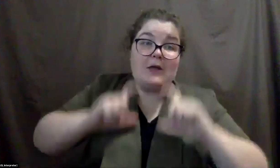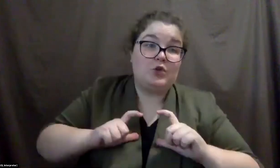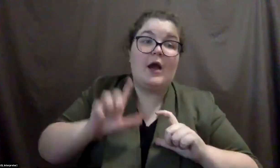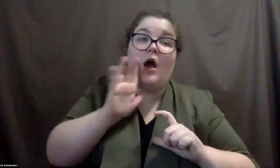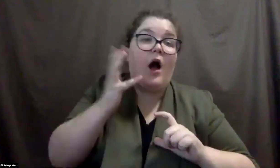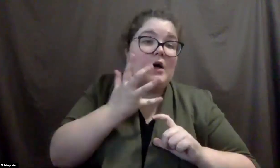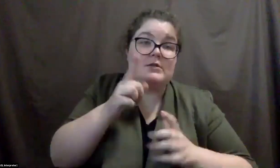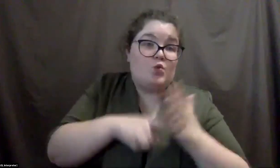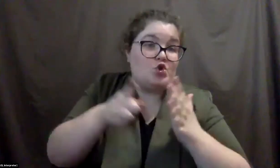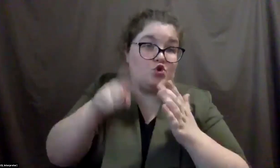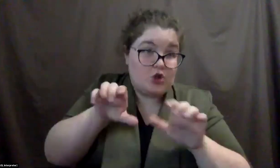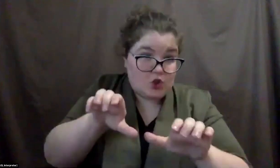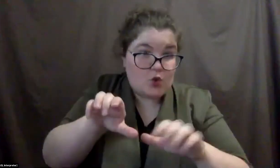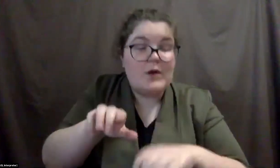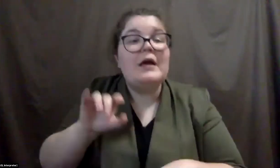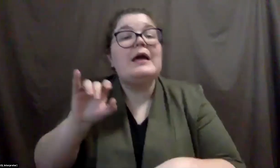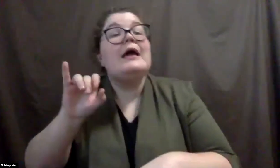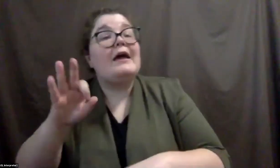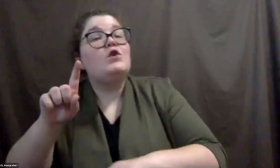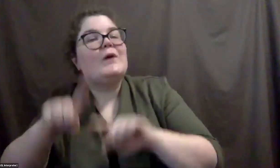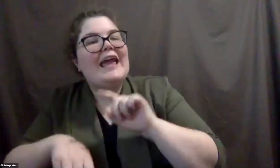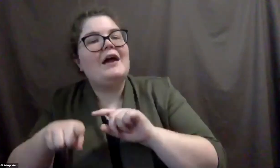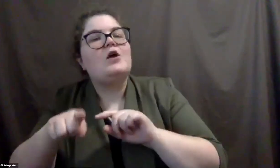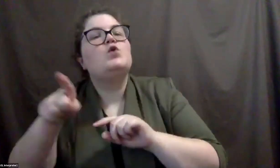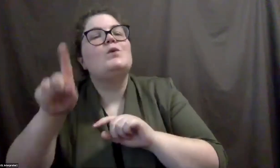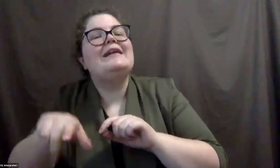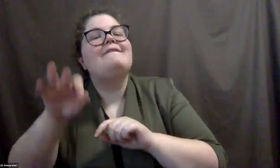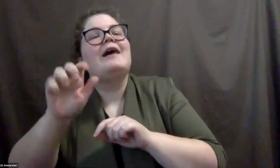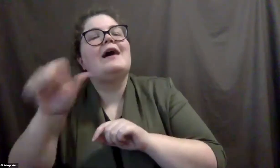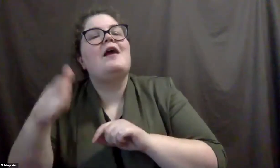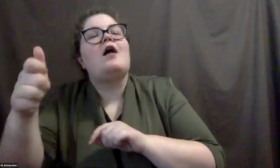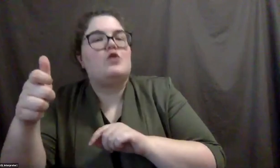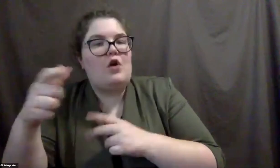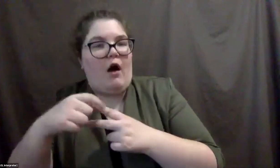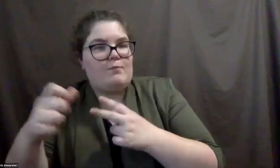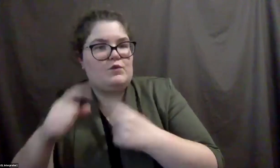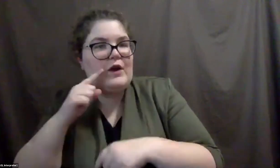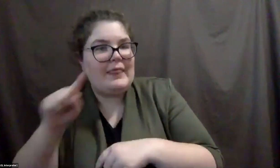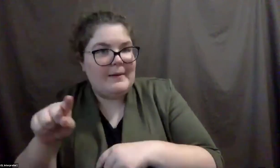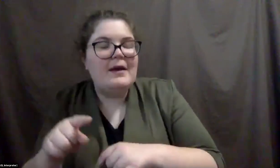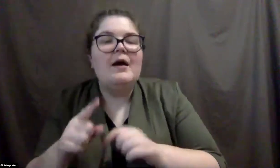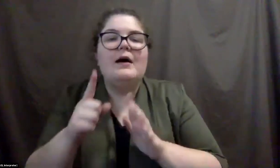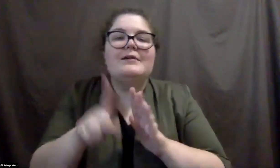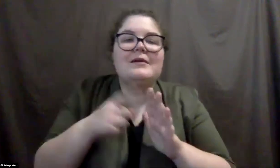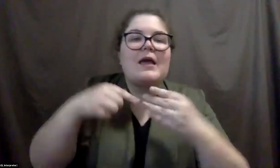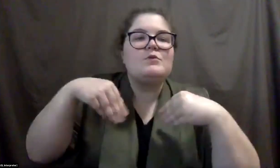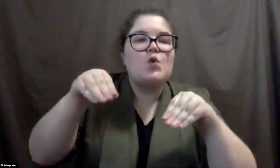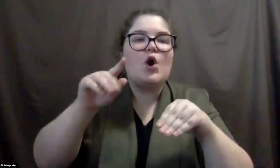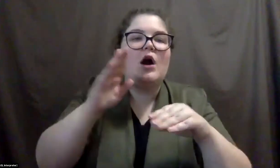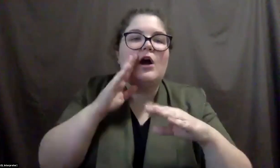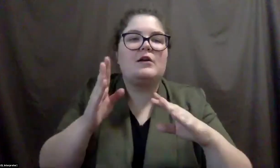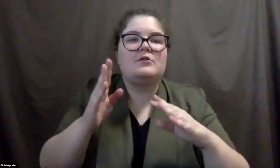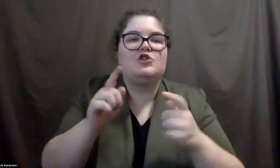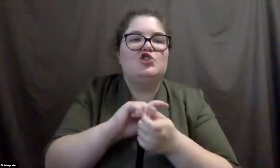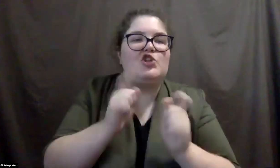you should do. and some organizations are setting aside hours, uh, you at the beginning of the day or at the end of the day where they can,